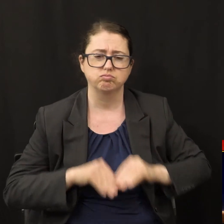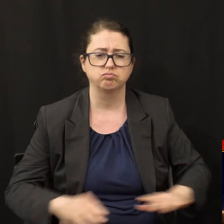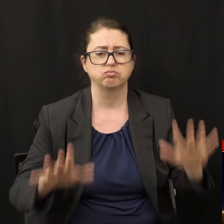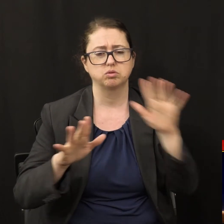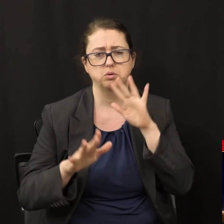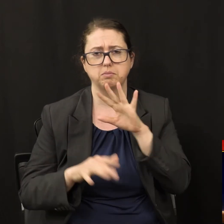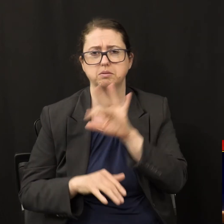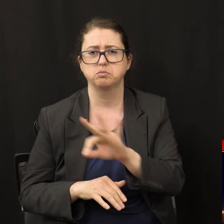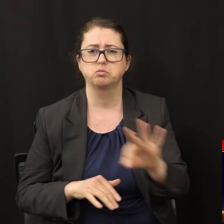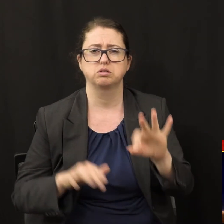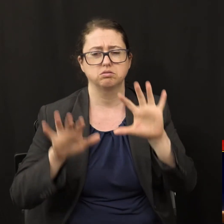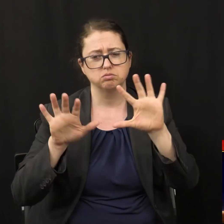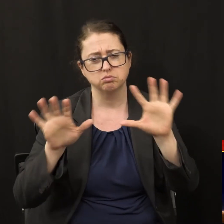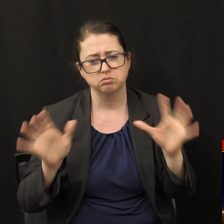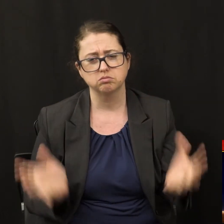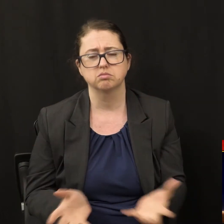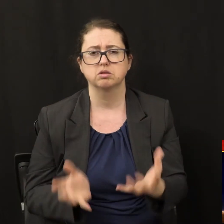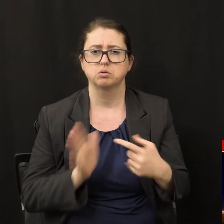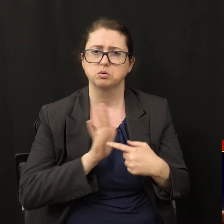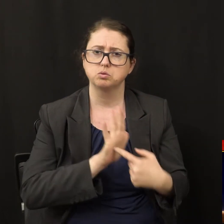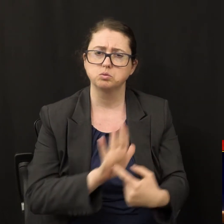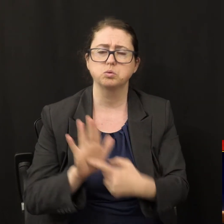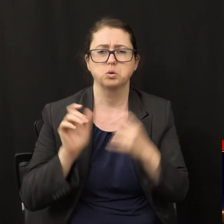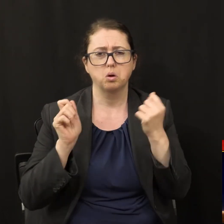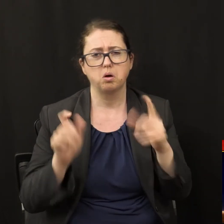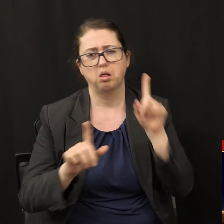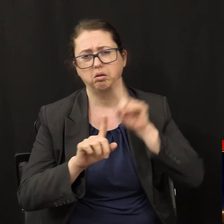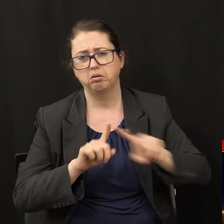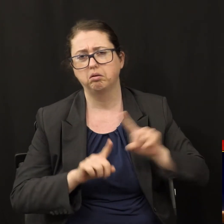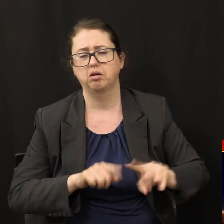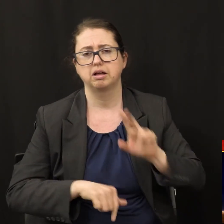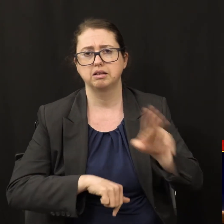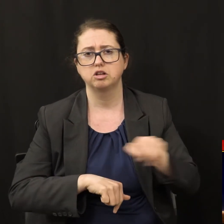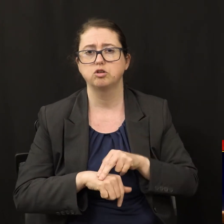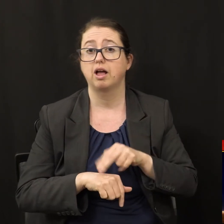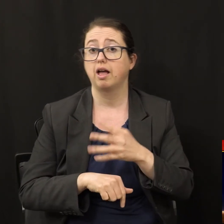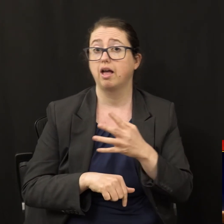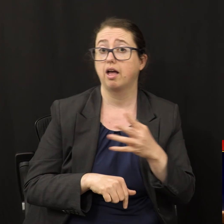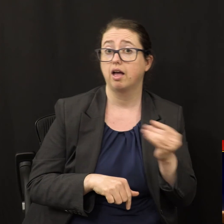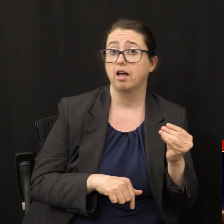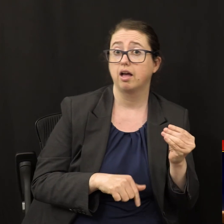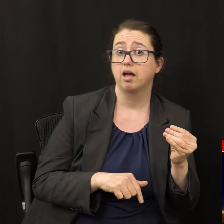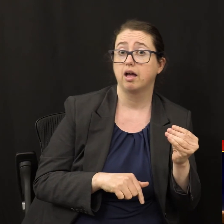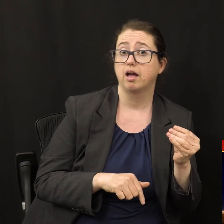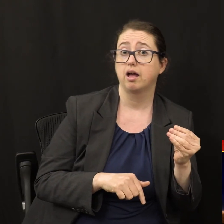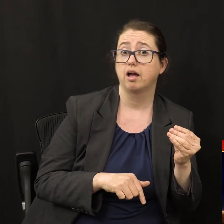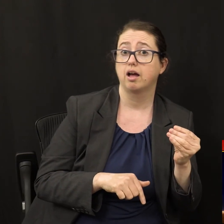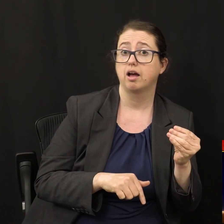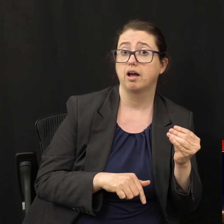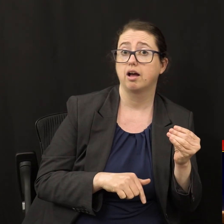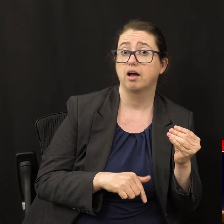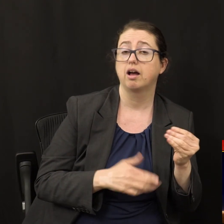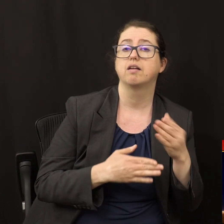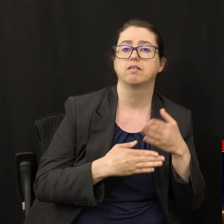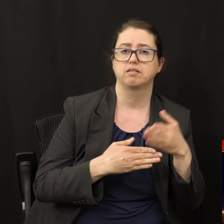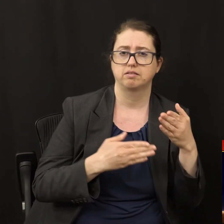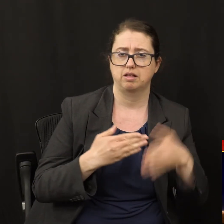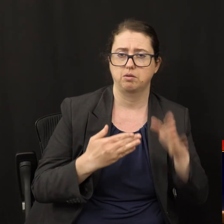world as a witness to all the nations and what? And then the end will